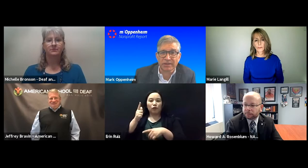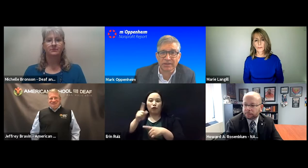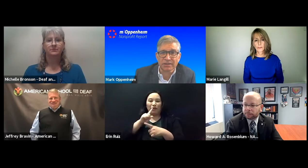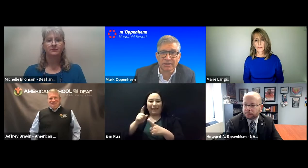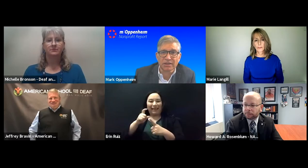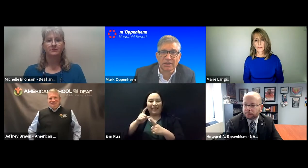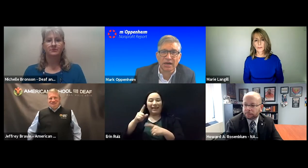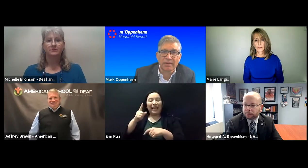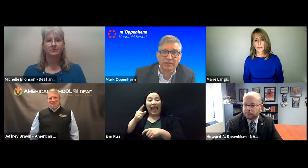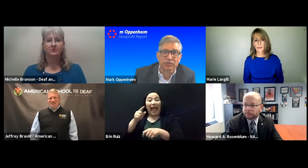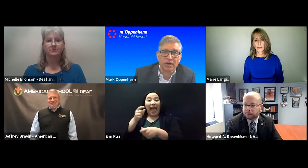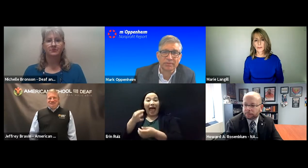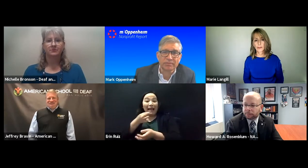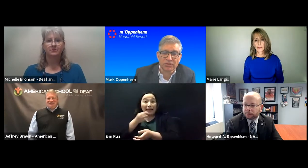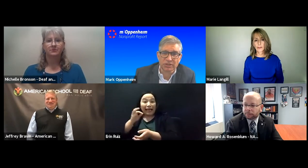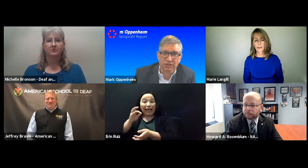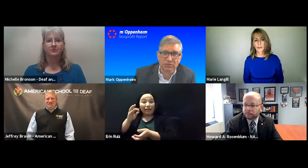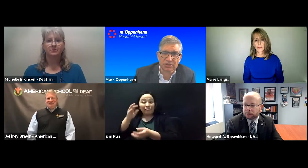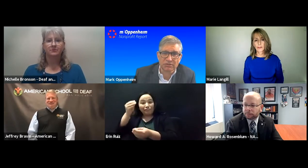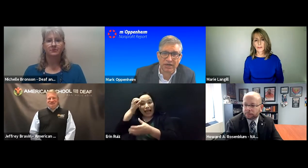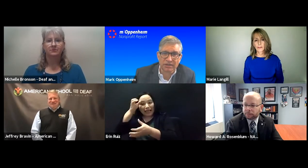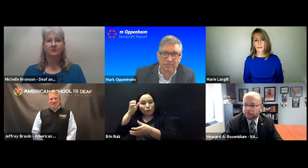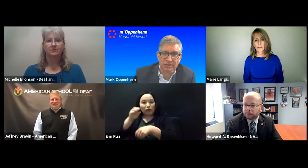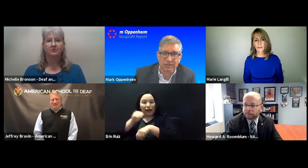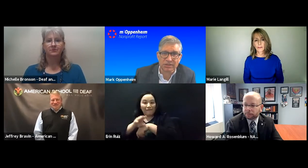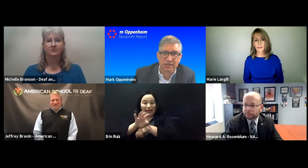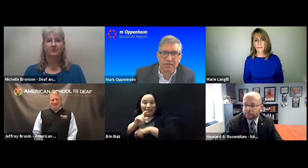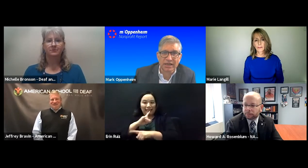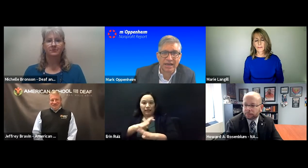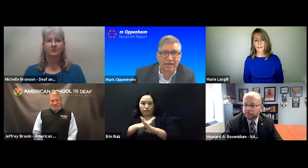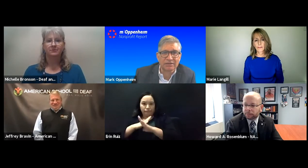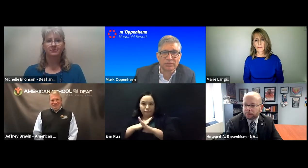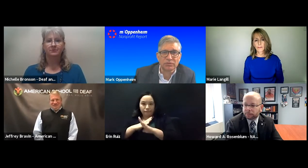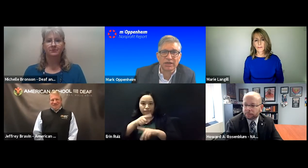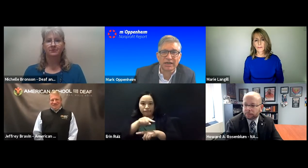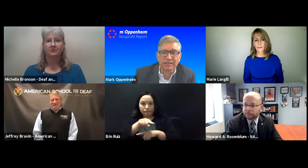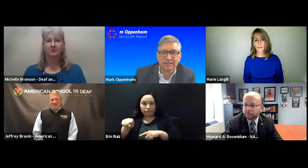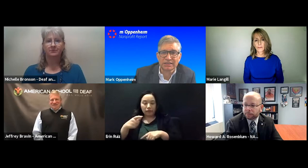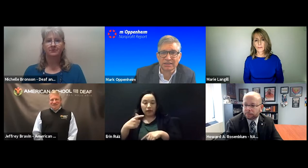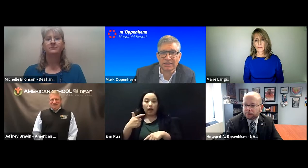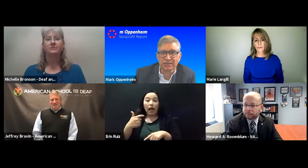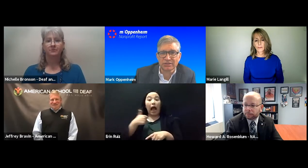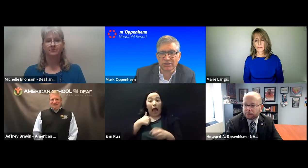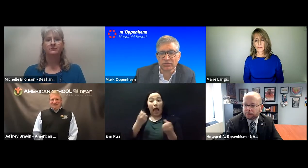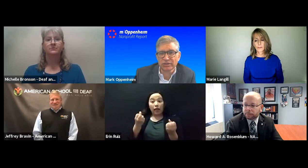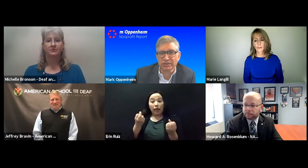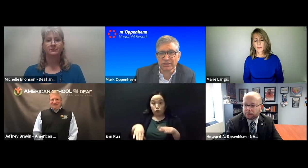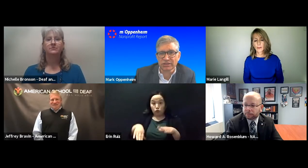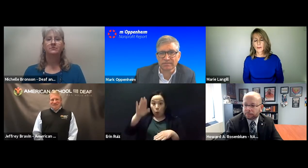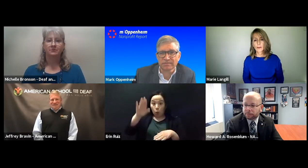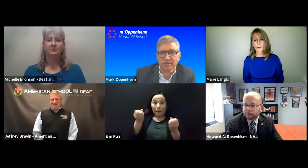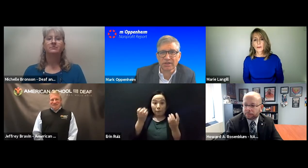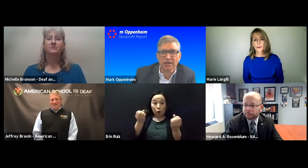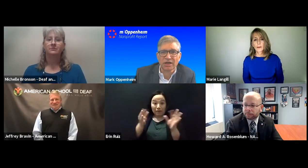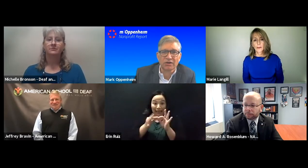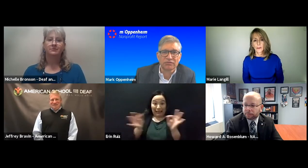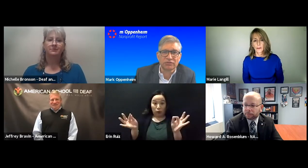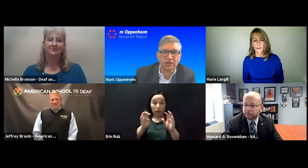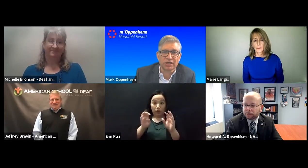this topic. I grew up in multilingual environments and we were constantly hearing criticism